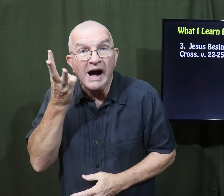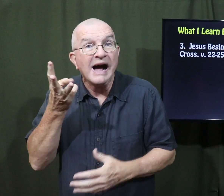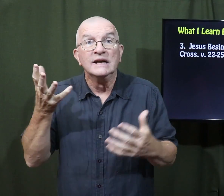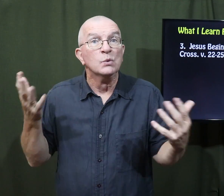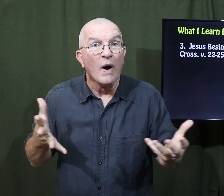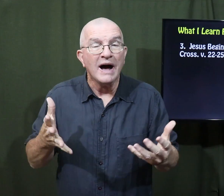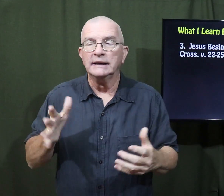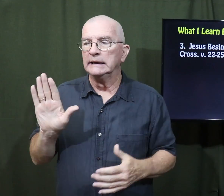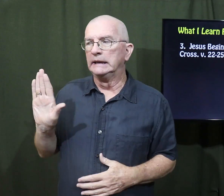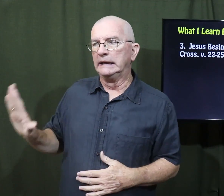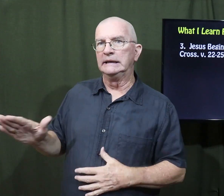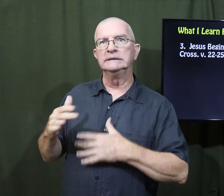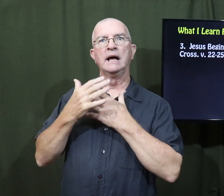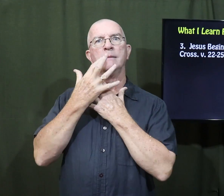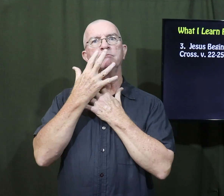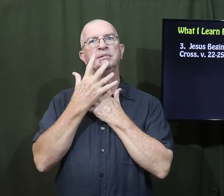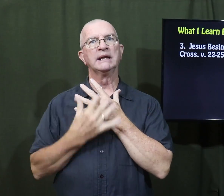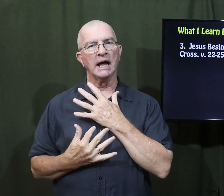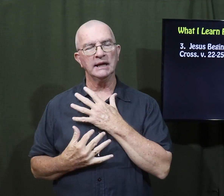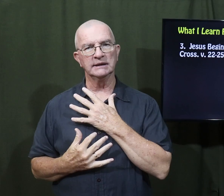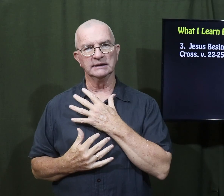This wine is his blood.